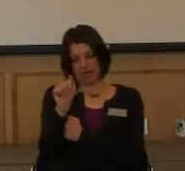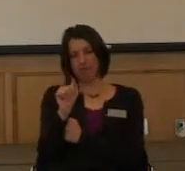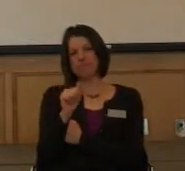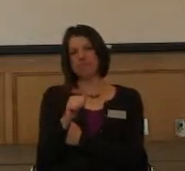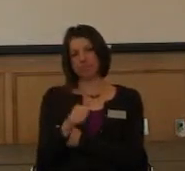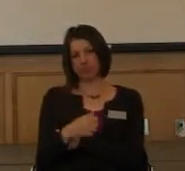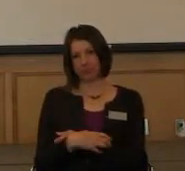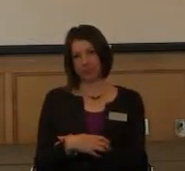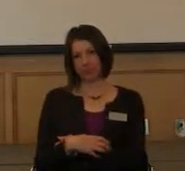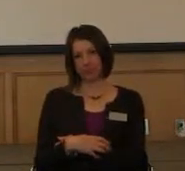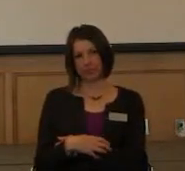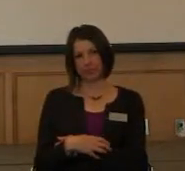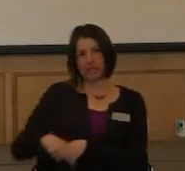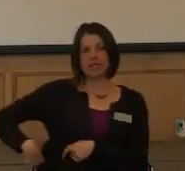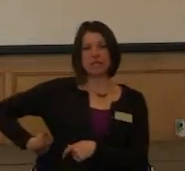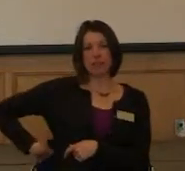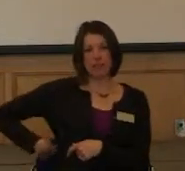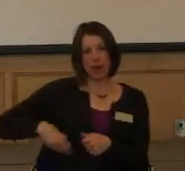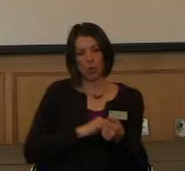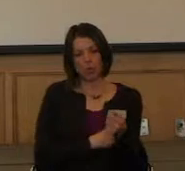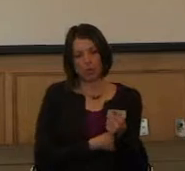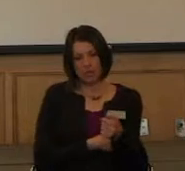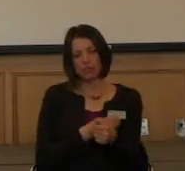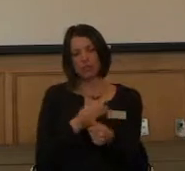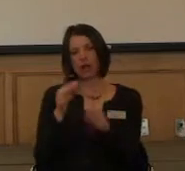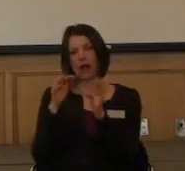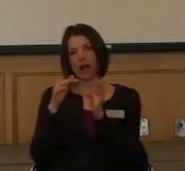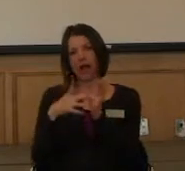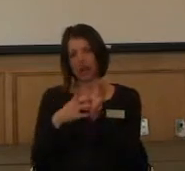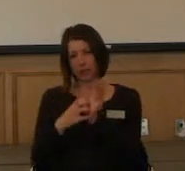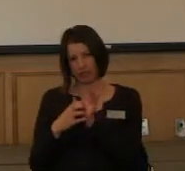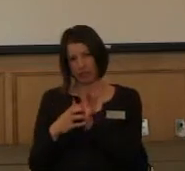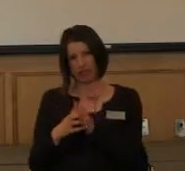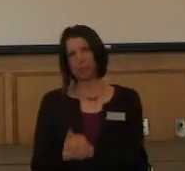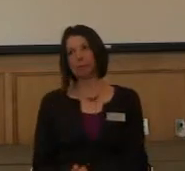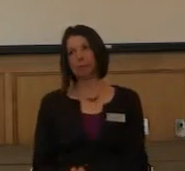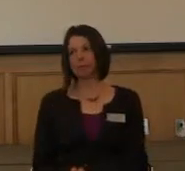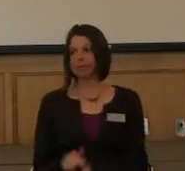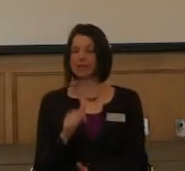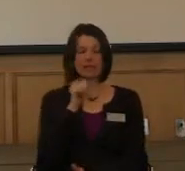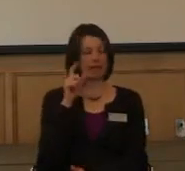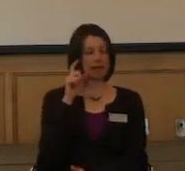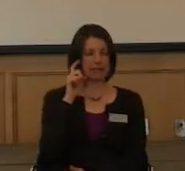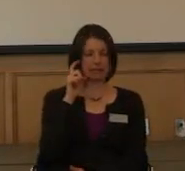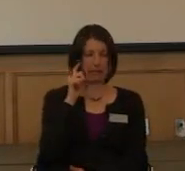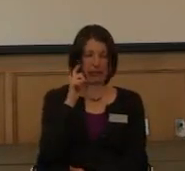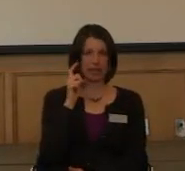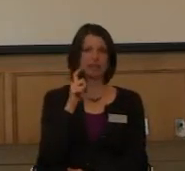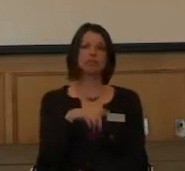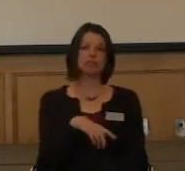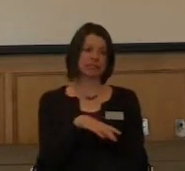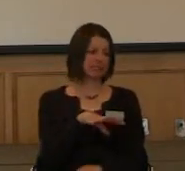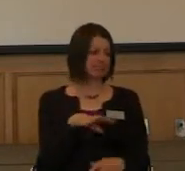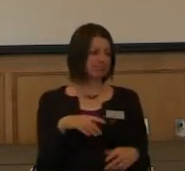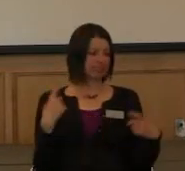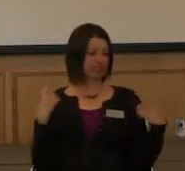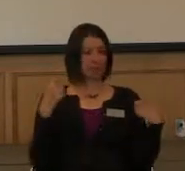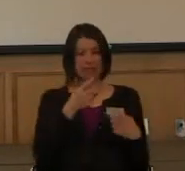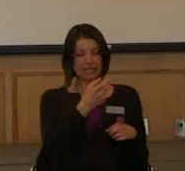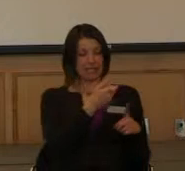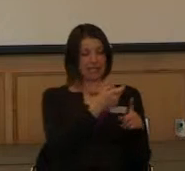In my case, because it is not a sex link, you have to get an effective gene for each parent.